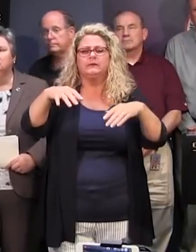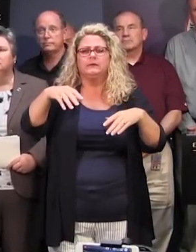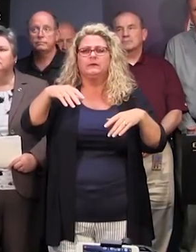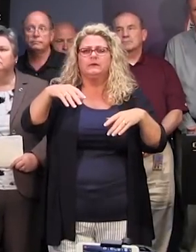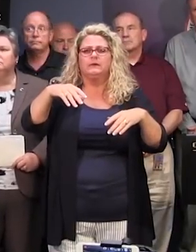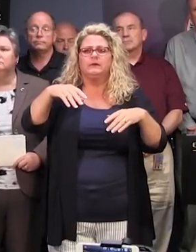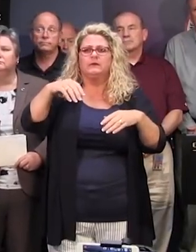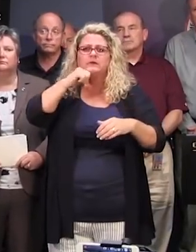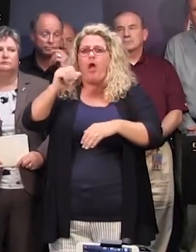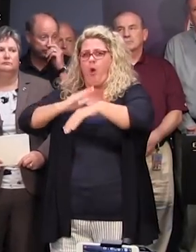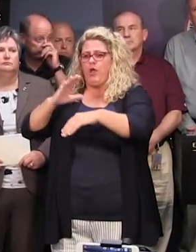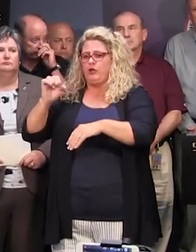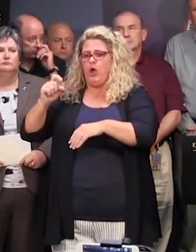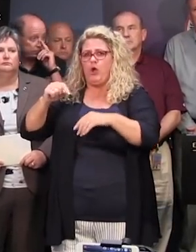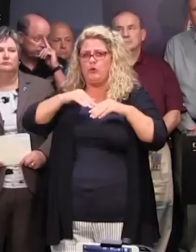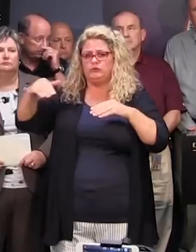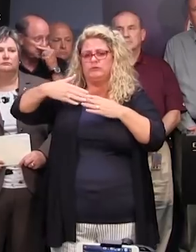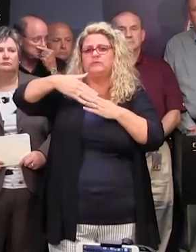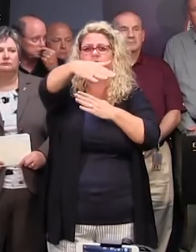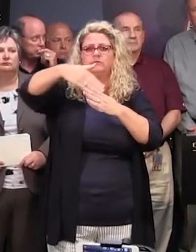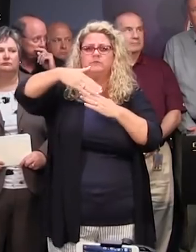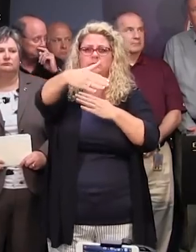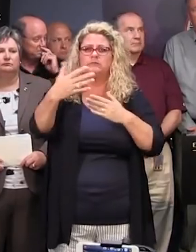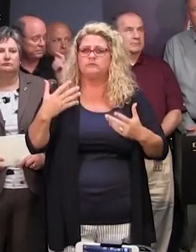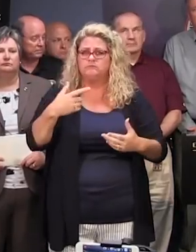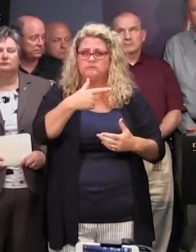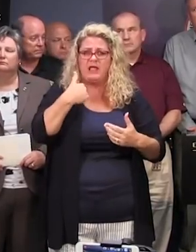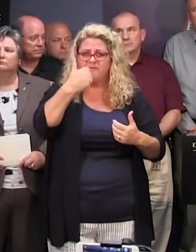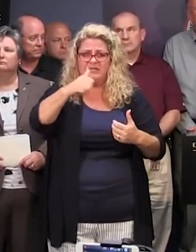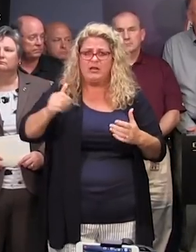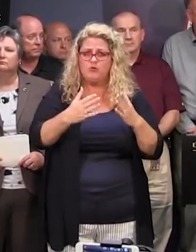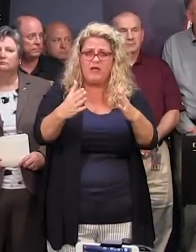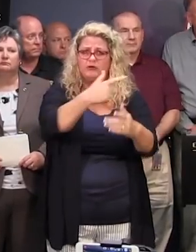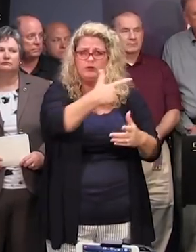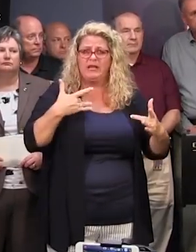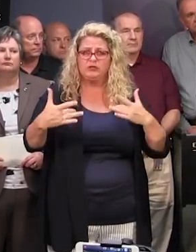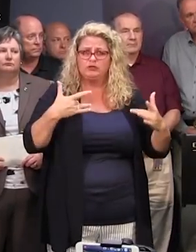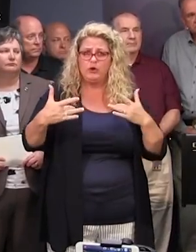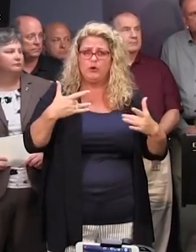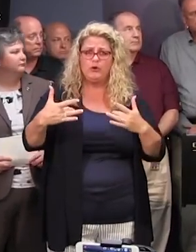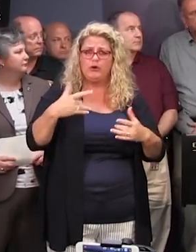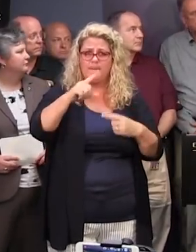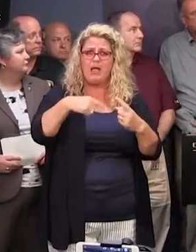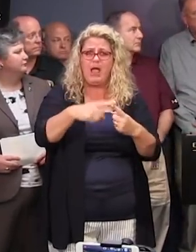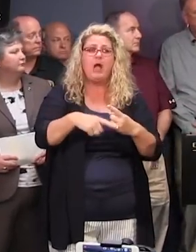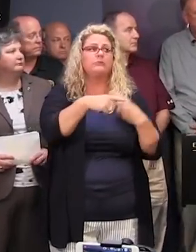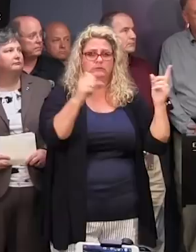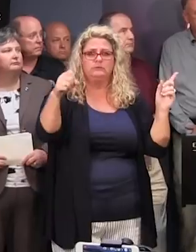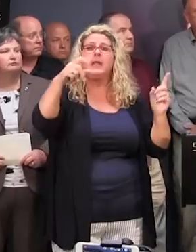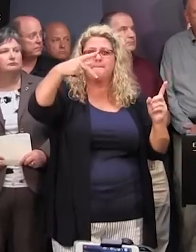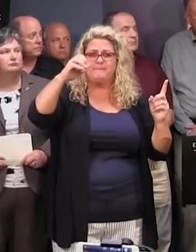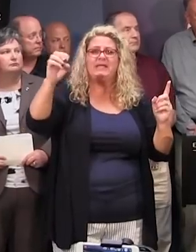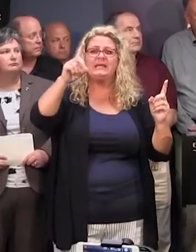there any river basins in particular that you guys are looking at closely or more closely than others as the storm approaches? Yes,